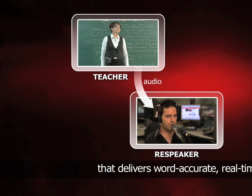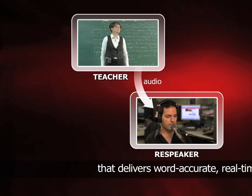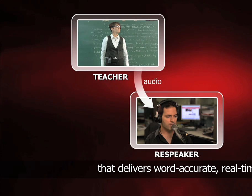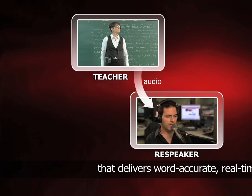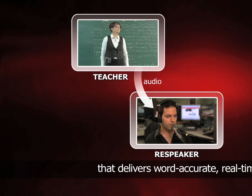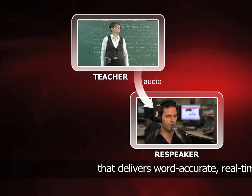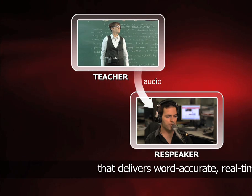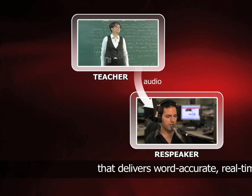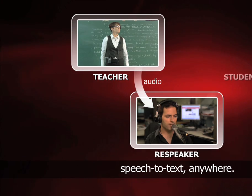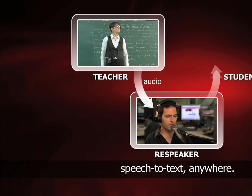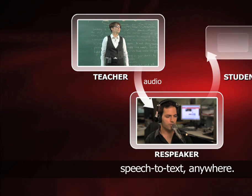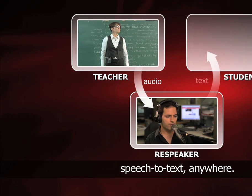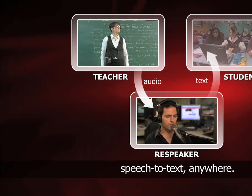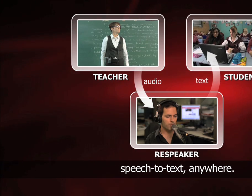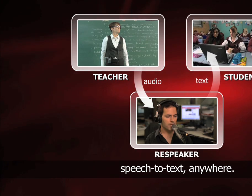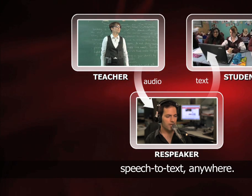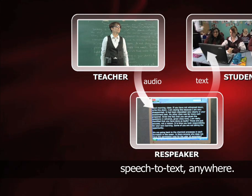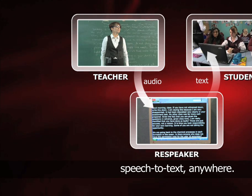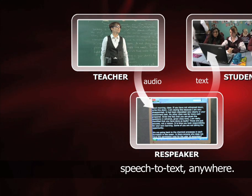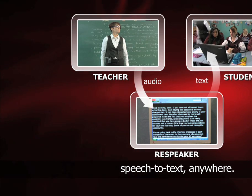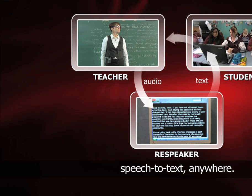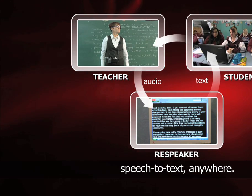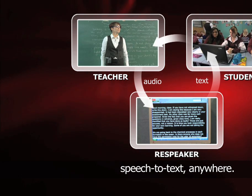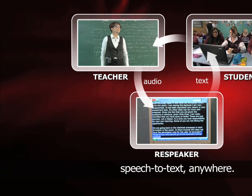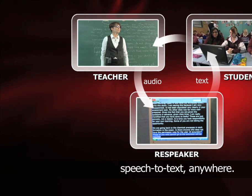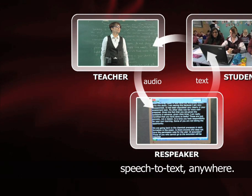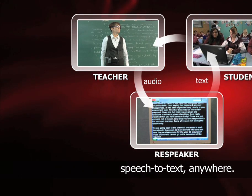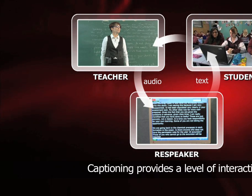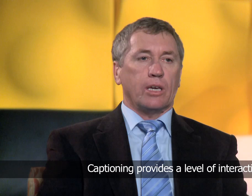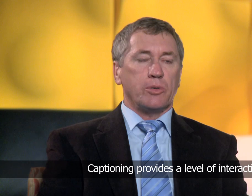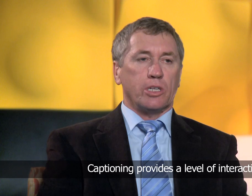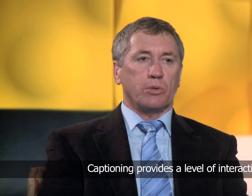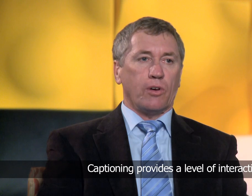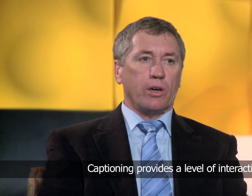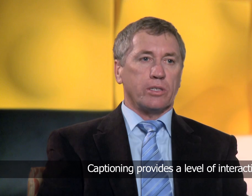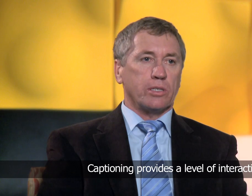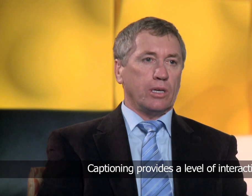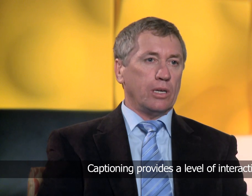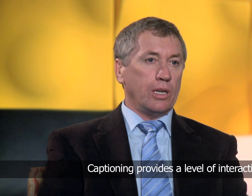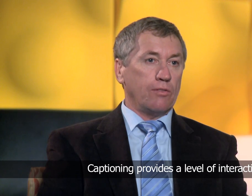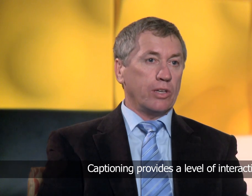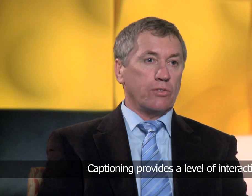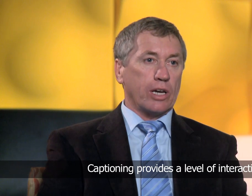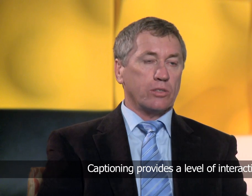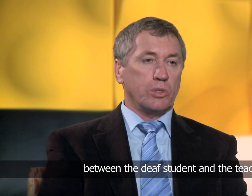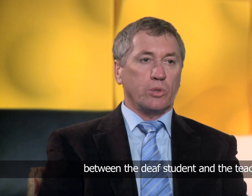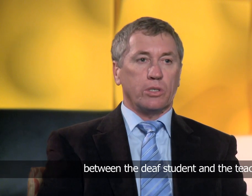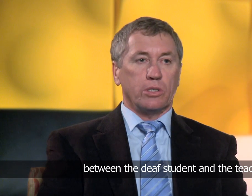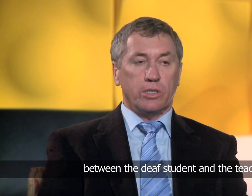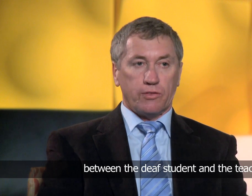real-time speech to text anywhere. Captioning provides a level interaction between the deaf